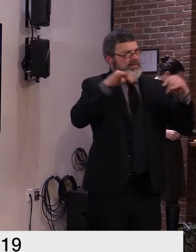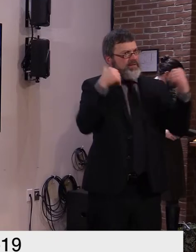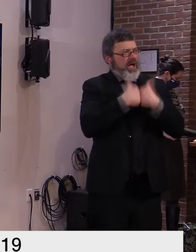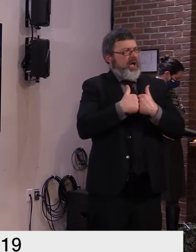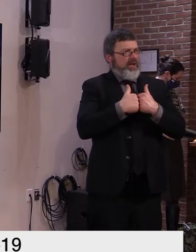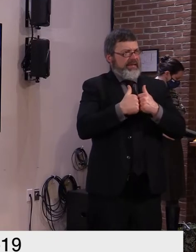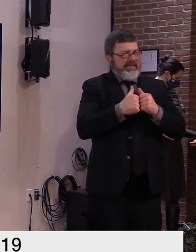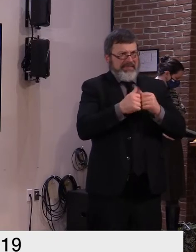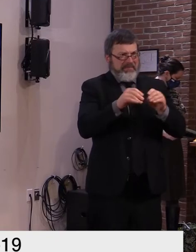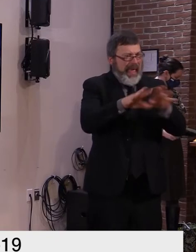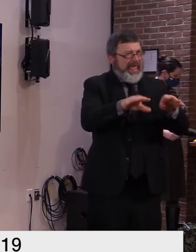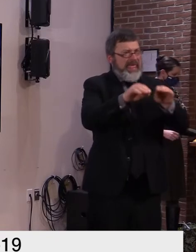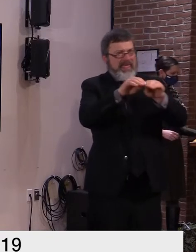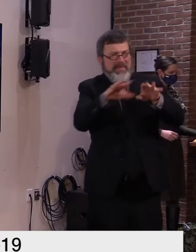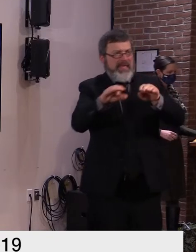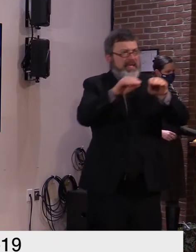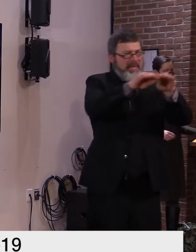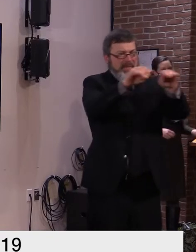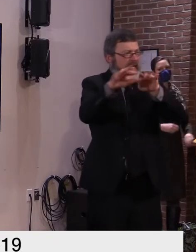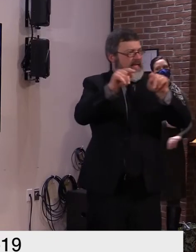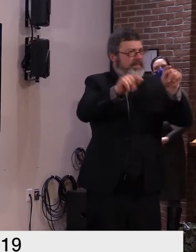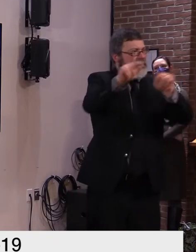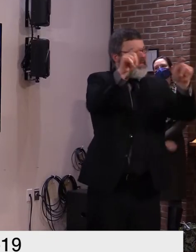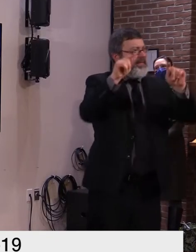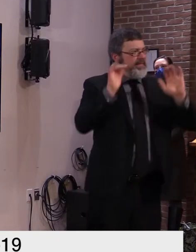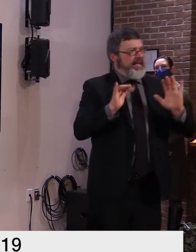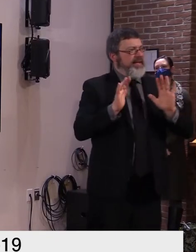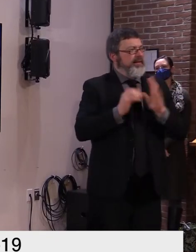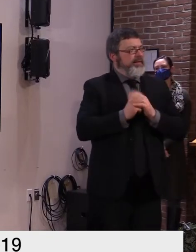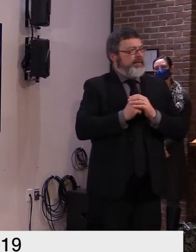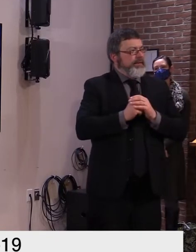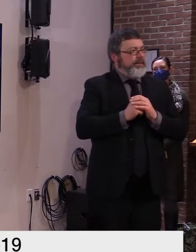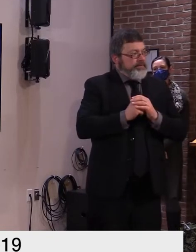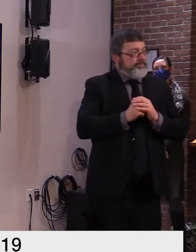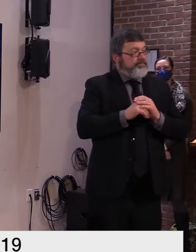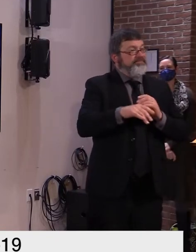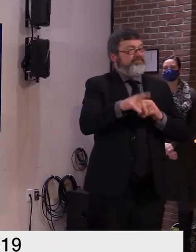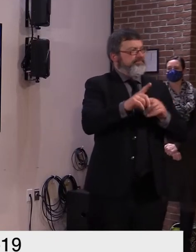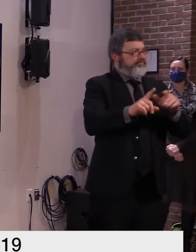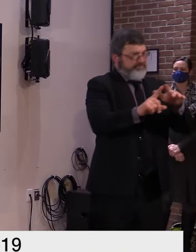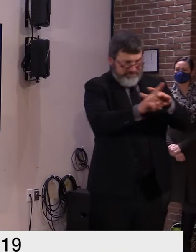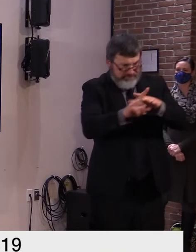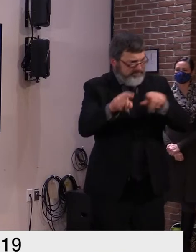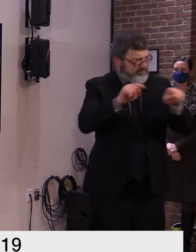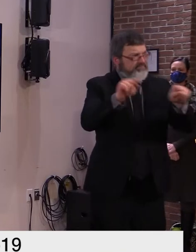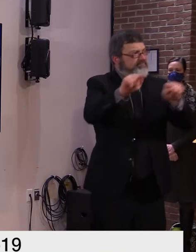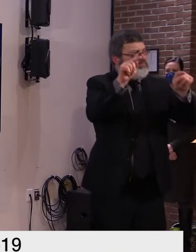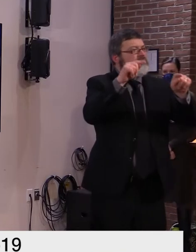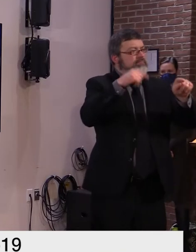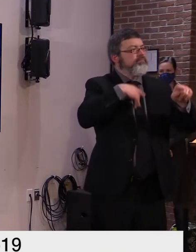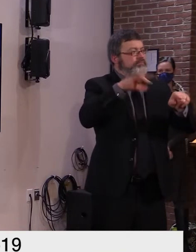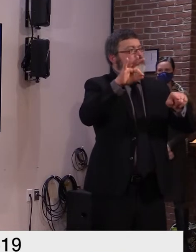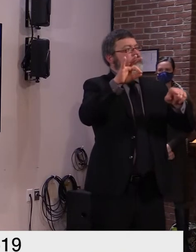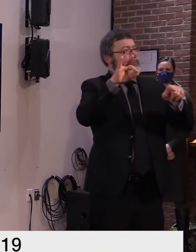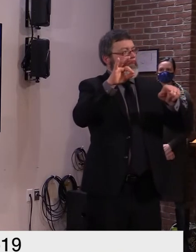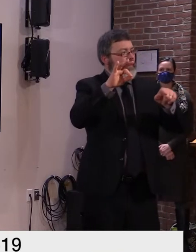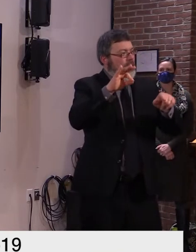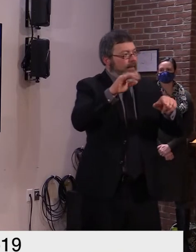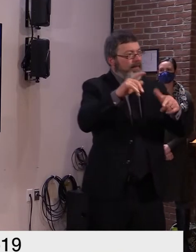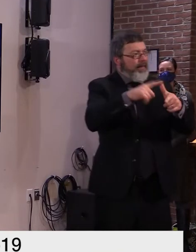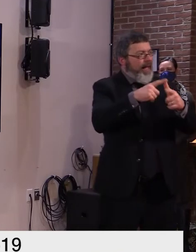especially during the first 24 to 48 hours of an outbreak when staff may test